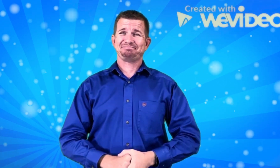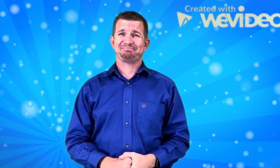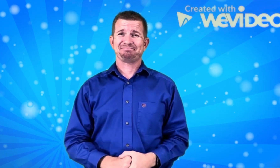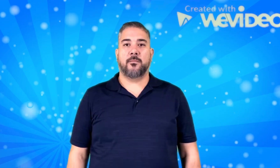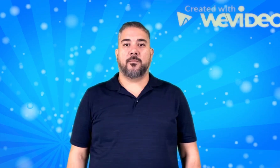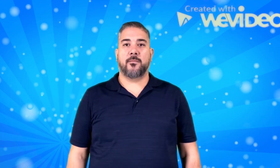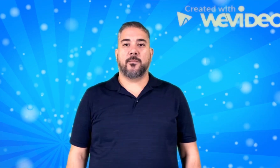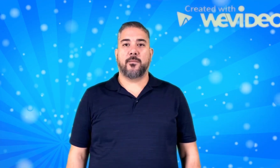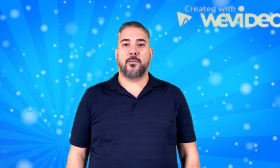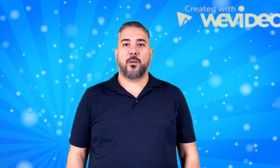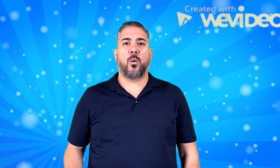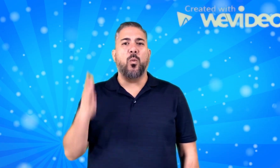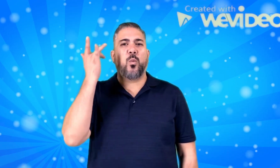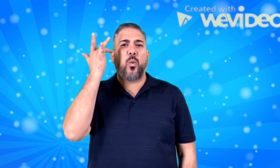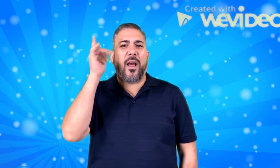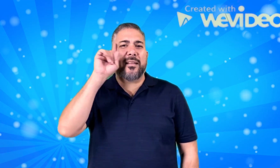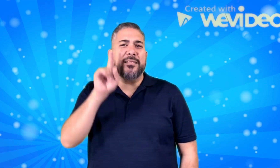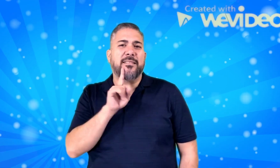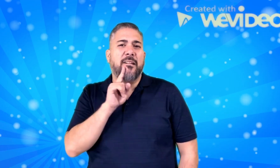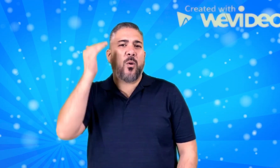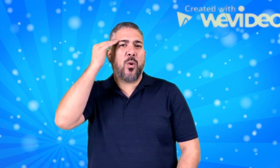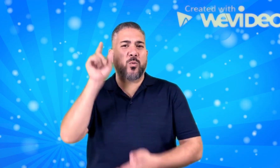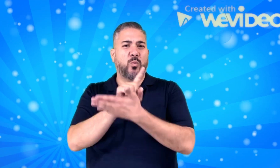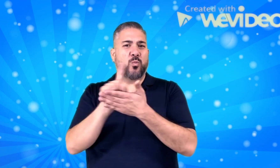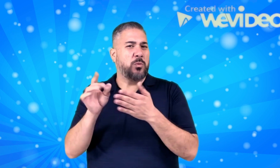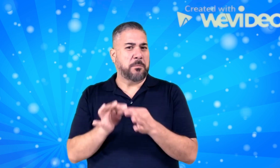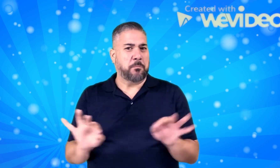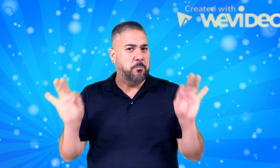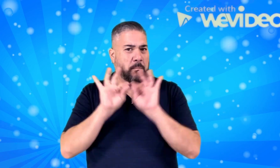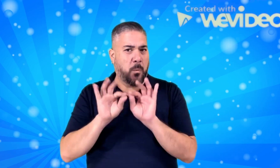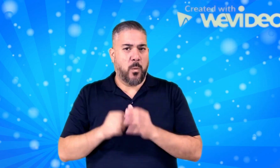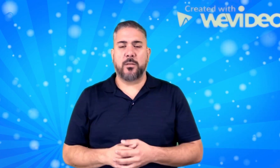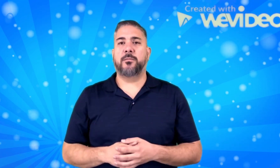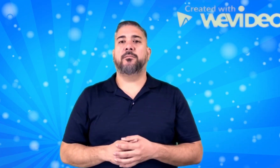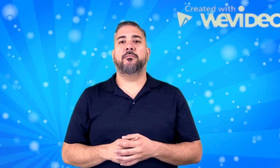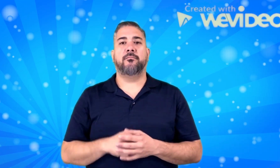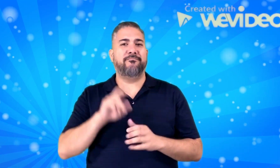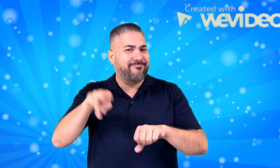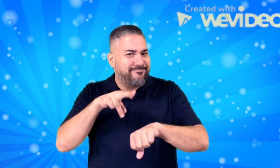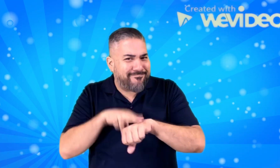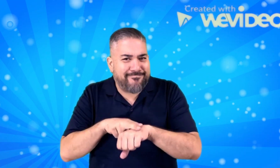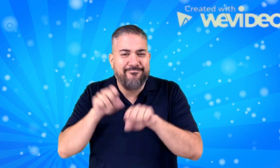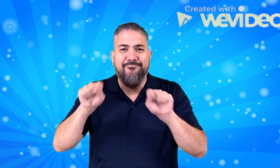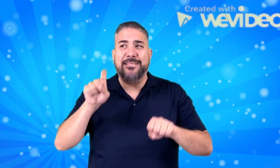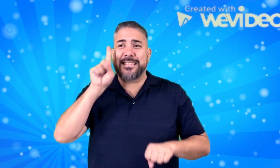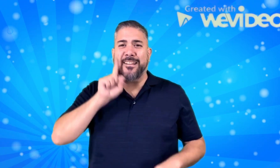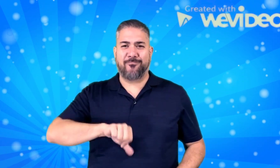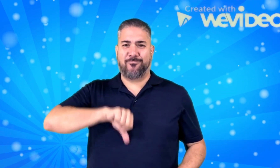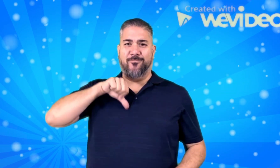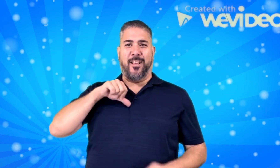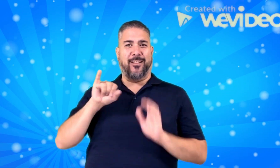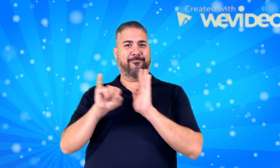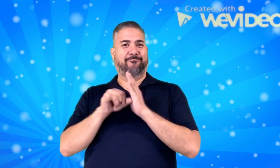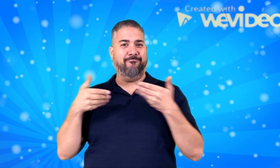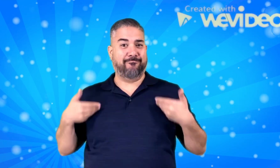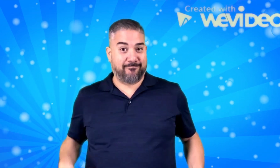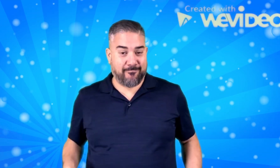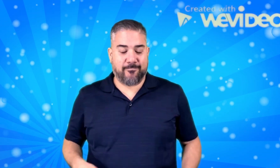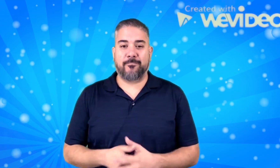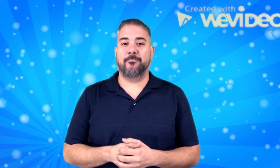Deaf Awareness Week is so important because it allows Deaf people to be proud of their identity and also cherish